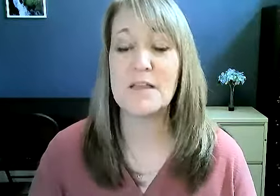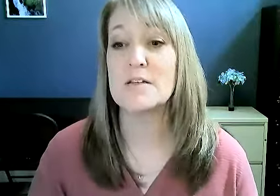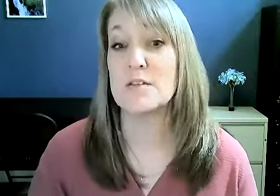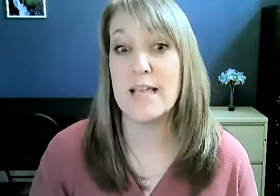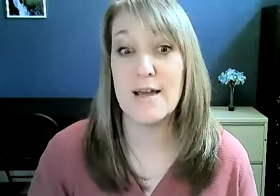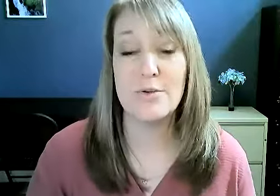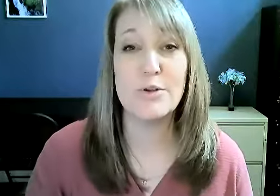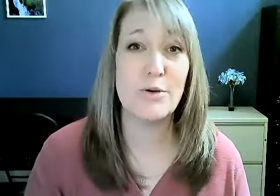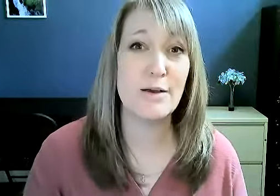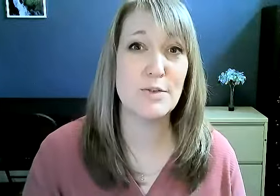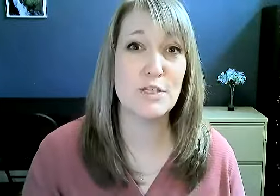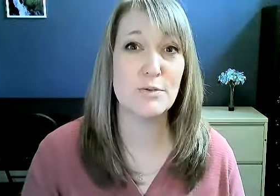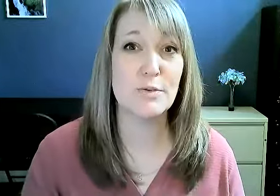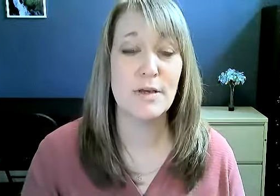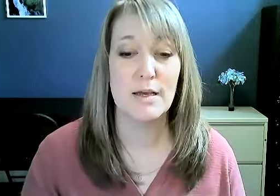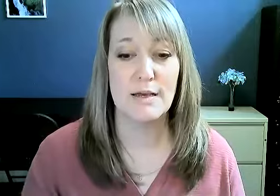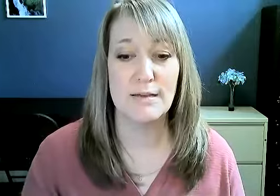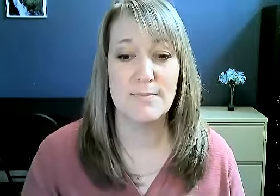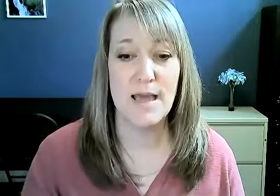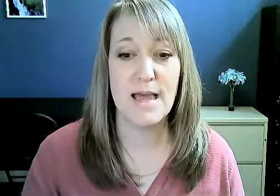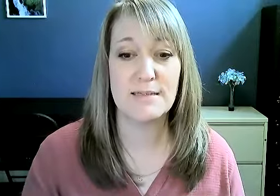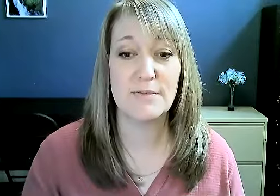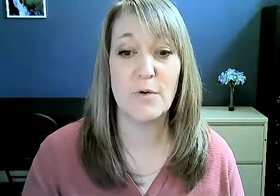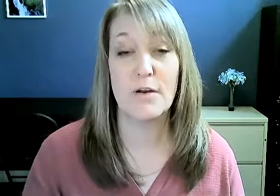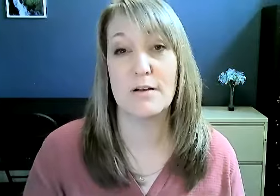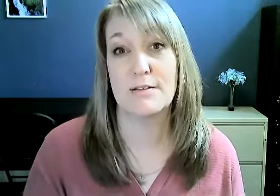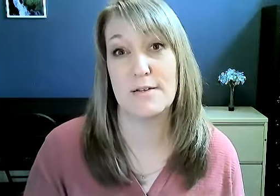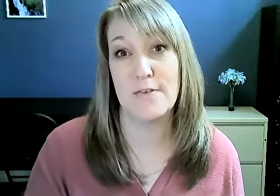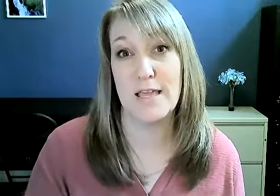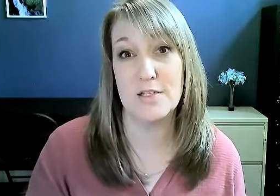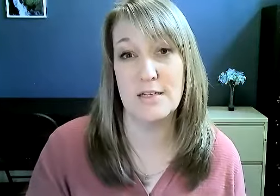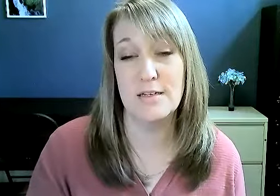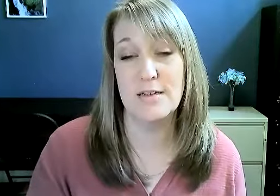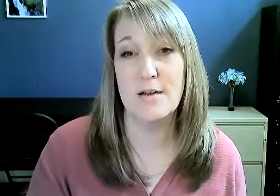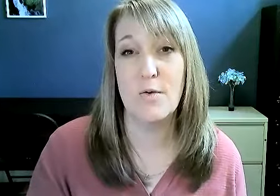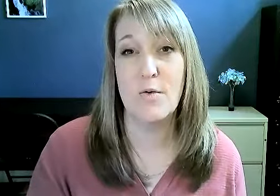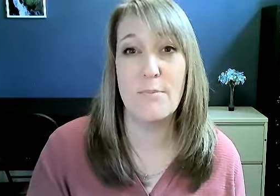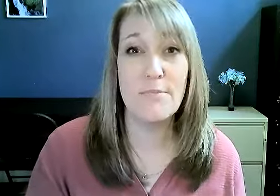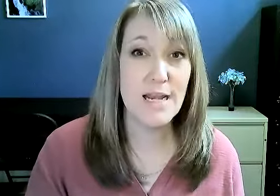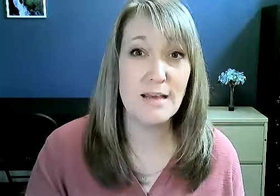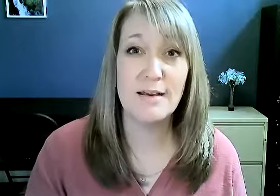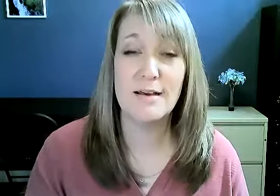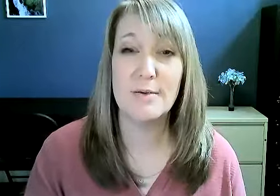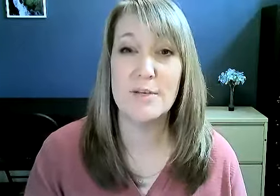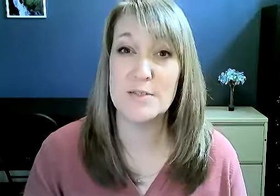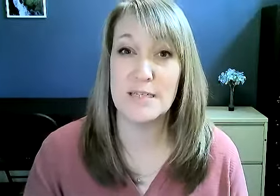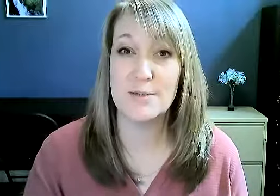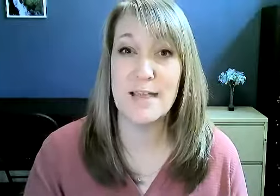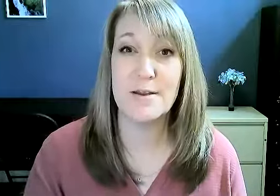So now you know how to ask for clarification or meaning when you see a new sign.